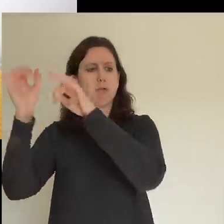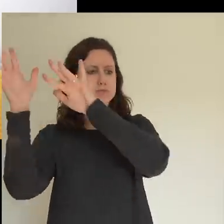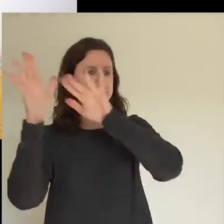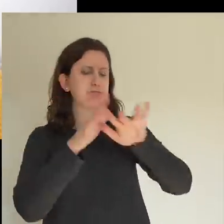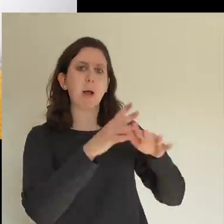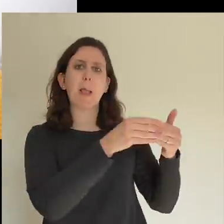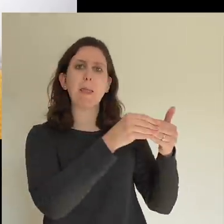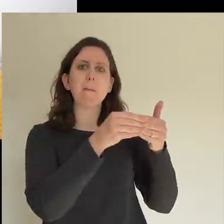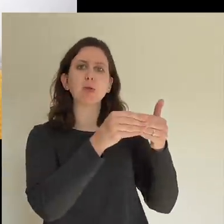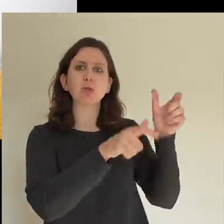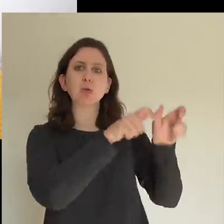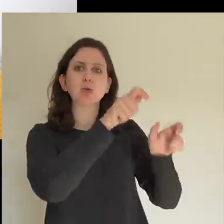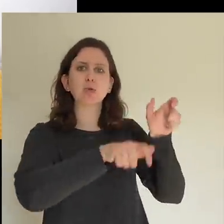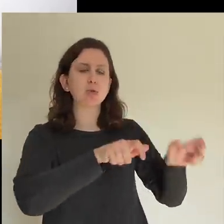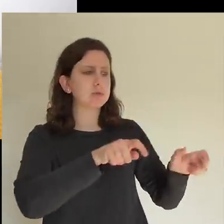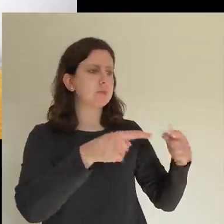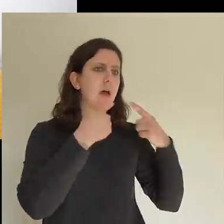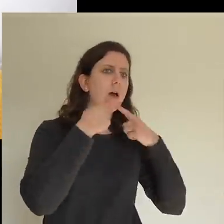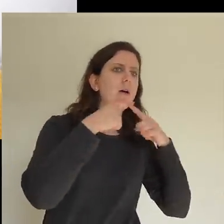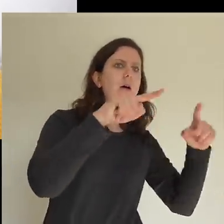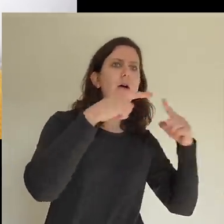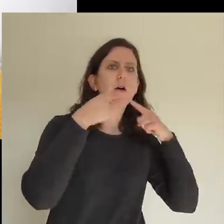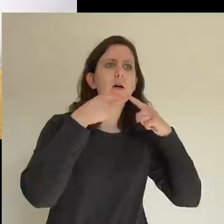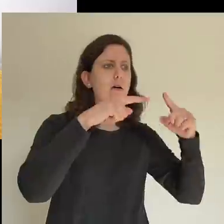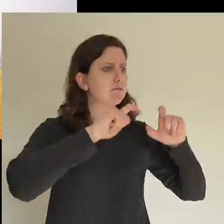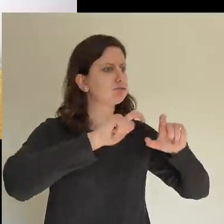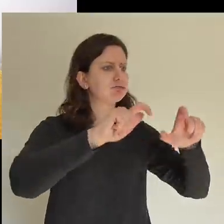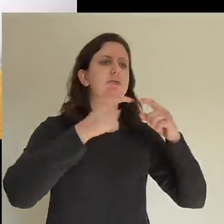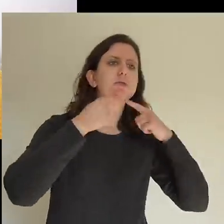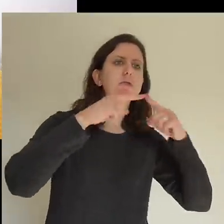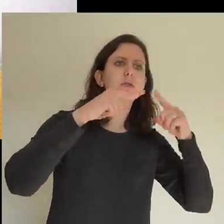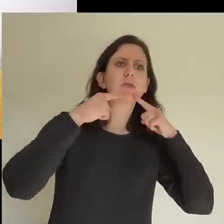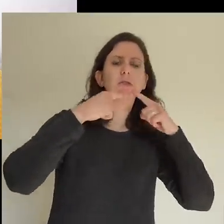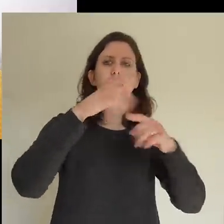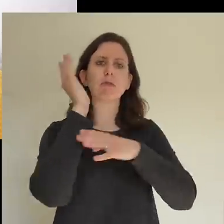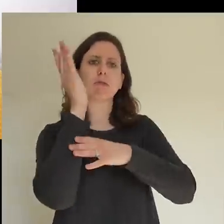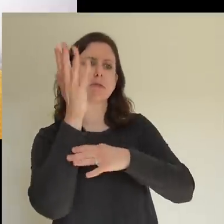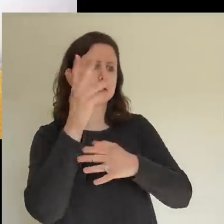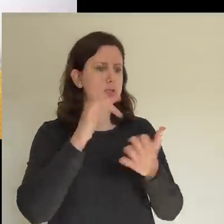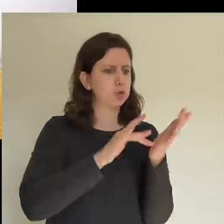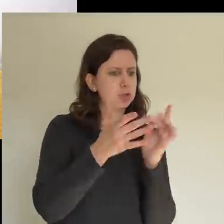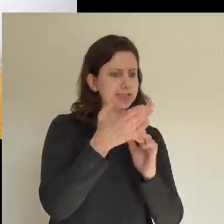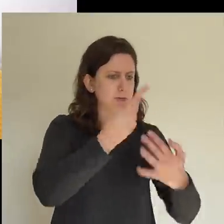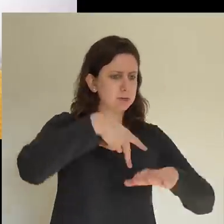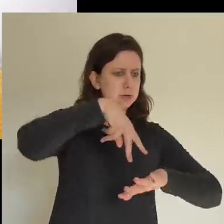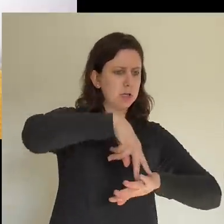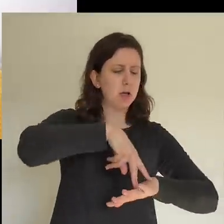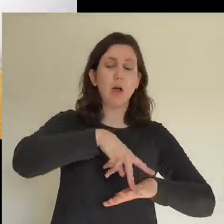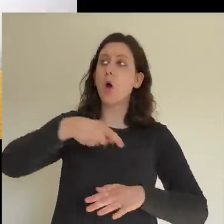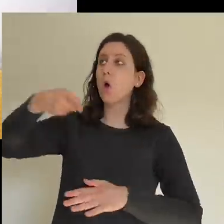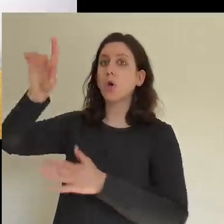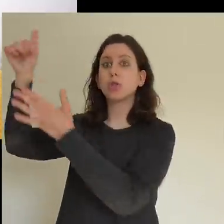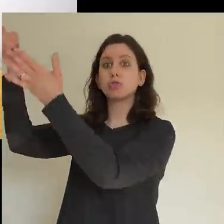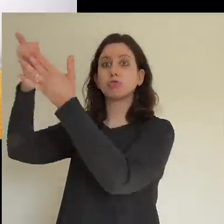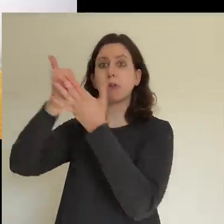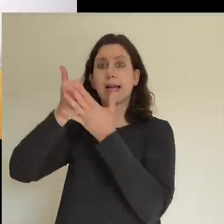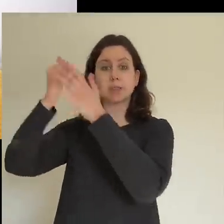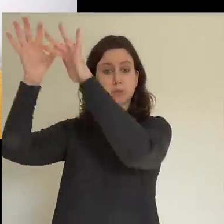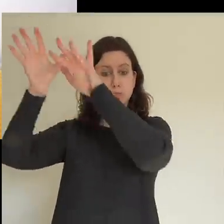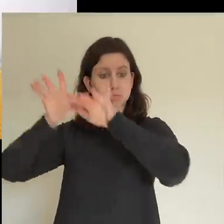testify the resurrection of the Lord Jesus. And God's grace was so powerfully at work in them all, that there were no needy persons